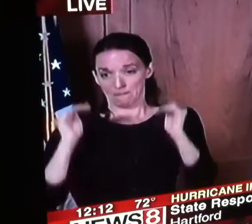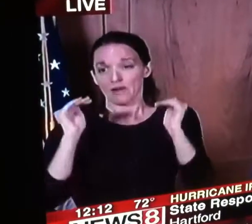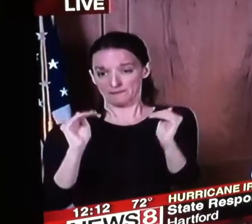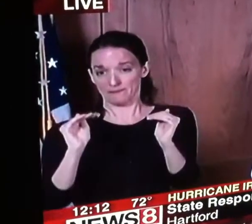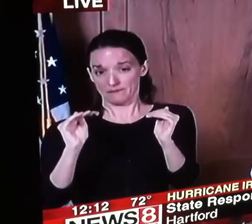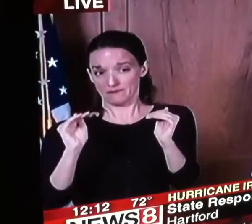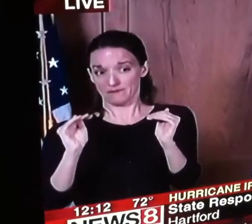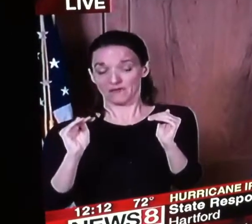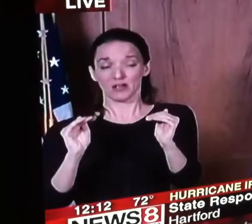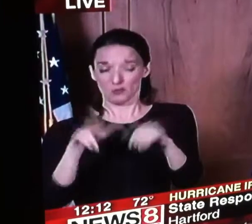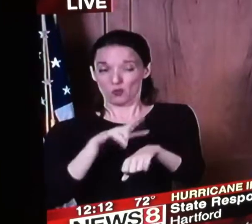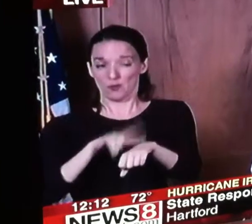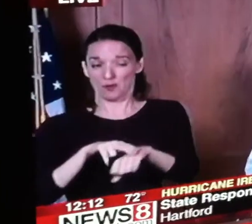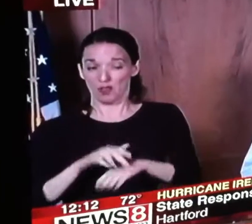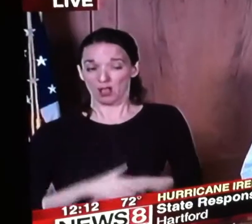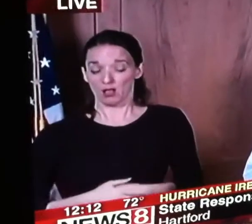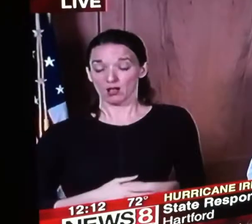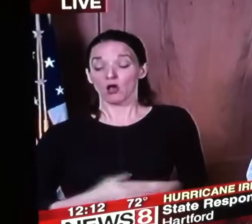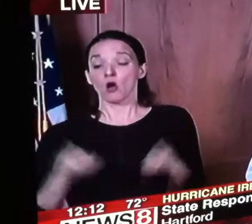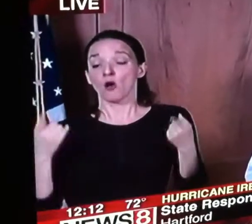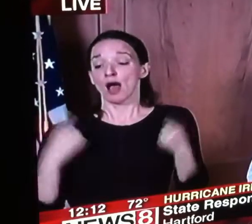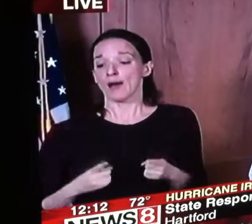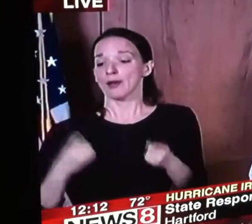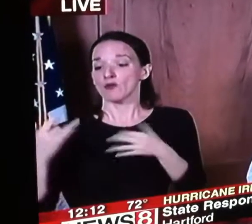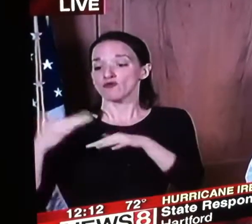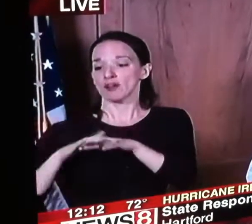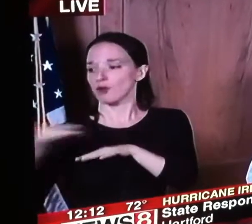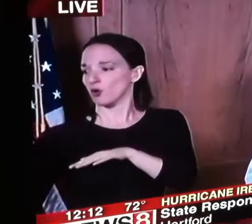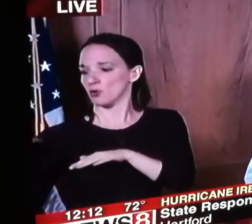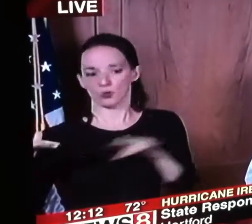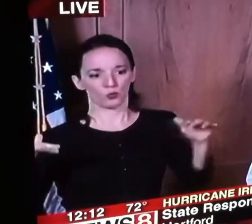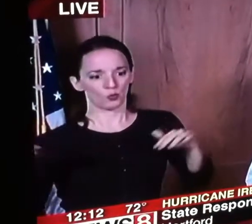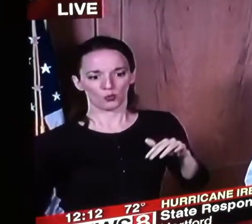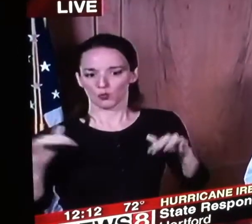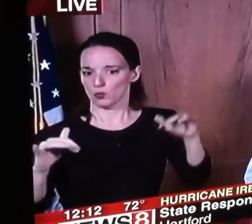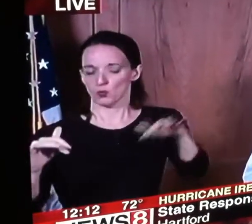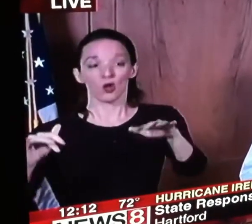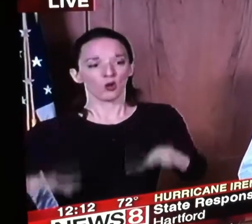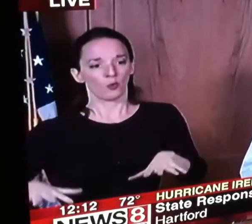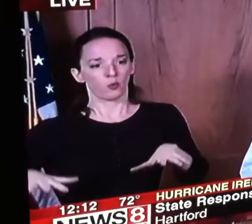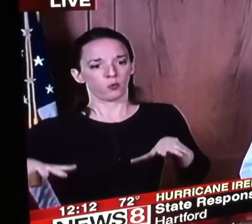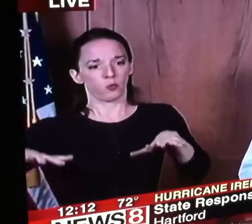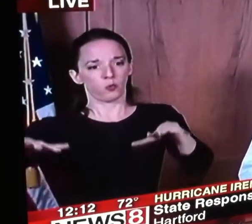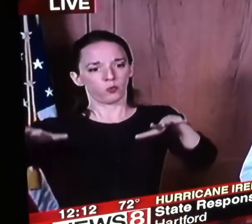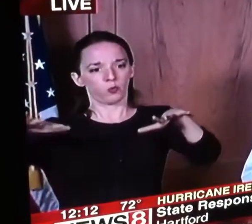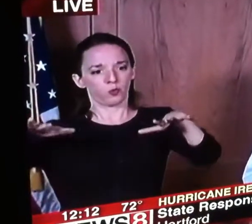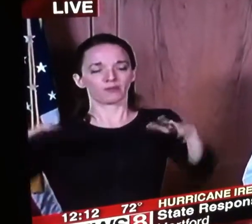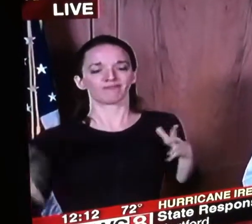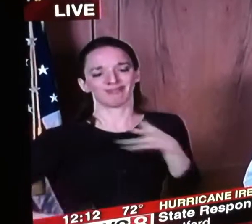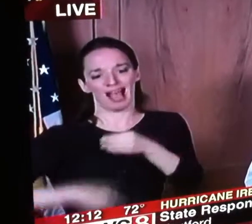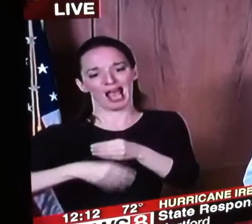it's the tributaries as well as um uh the river itself so the water gates are all been open yes